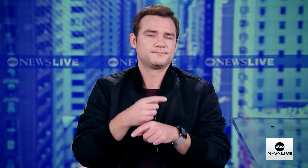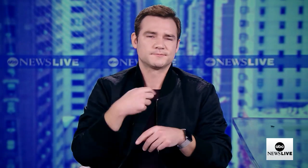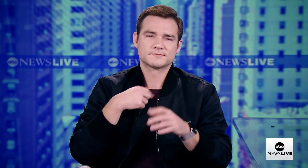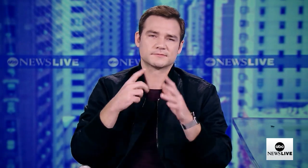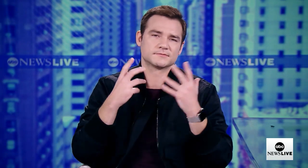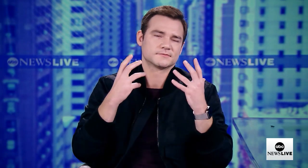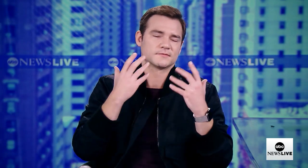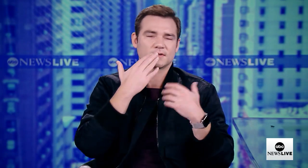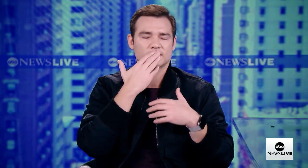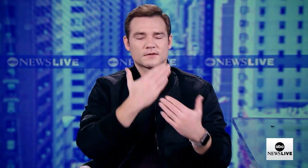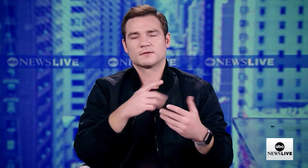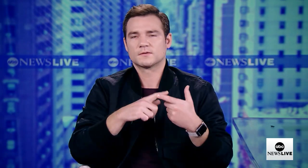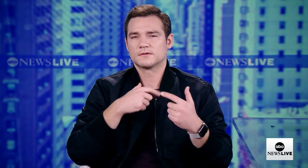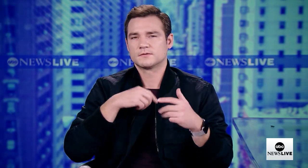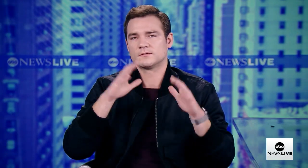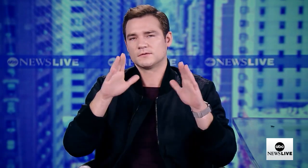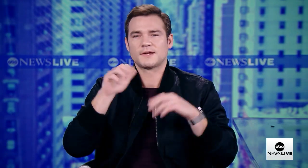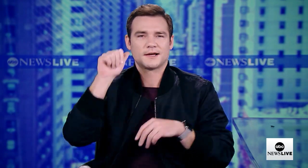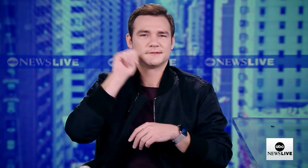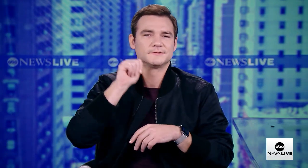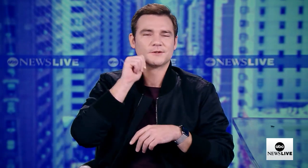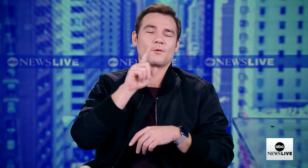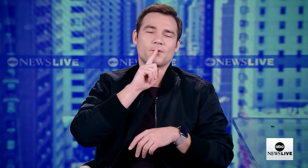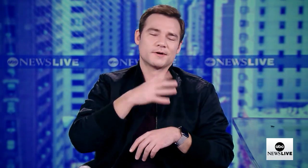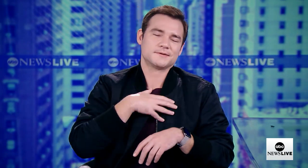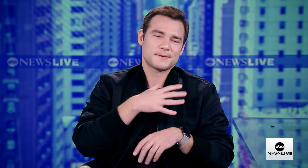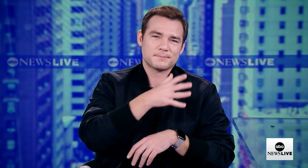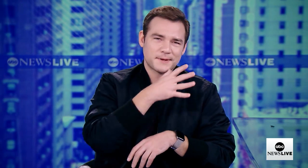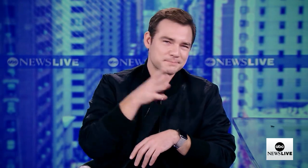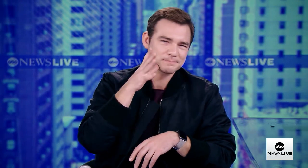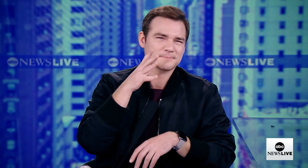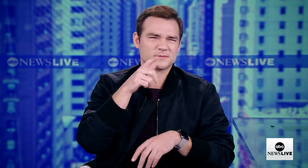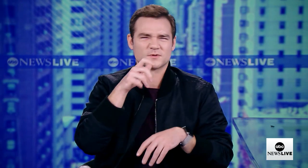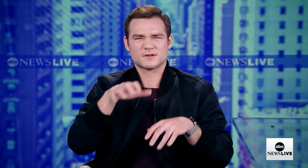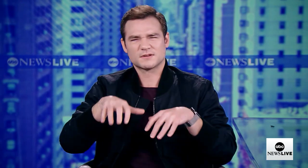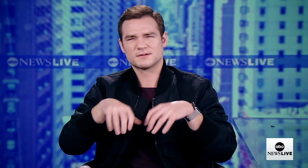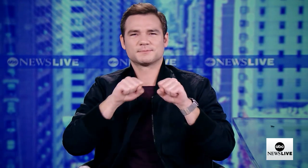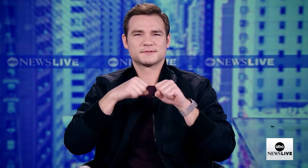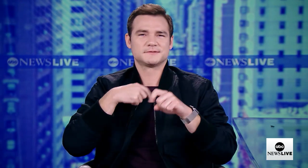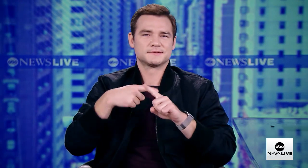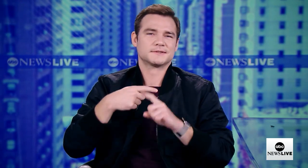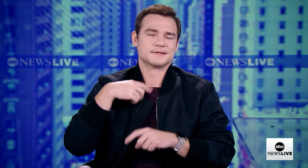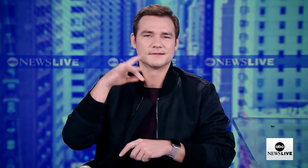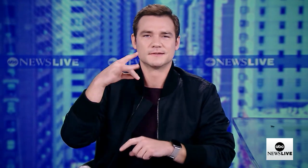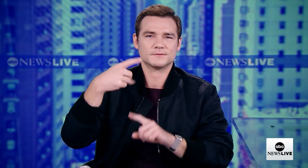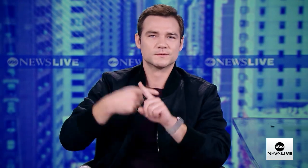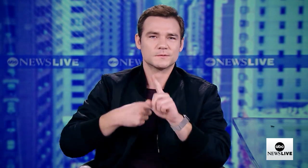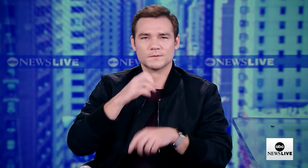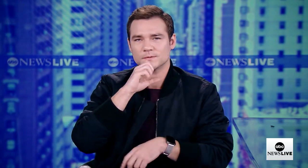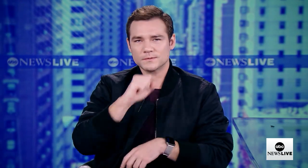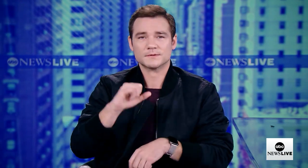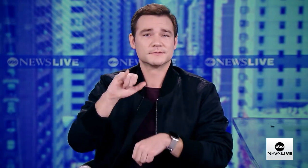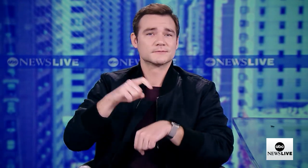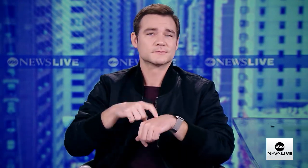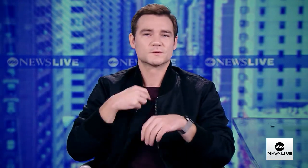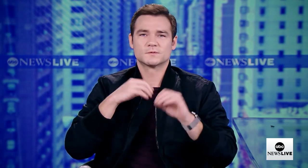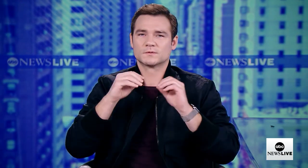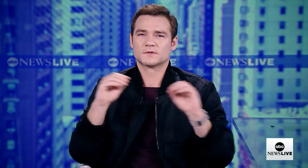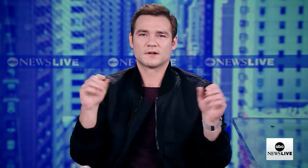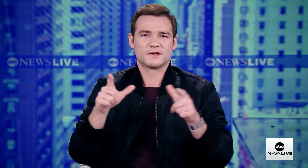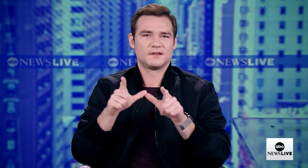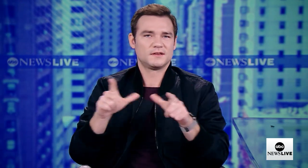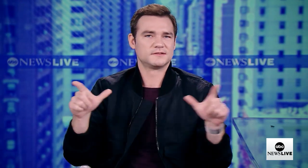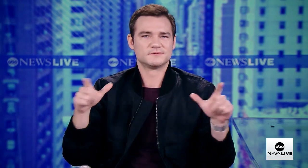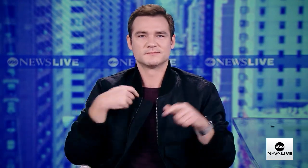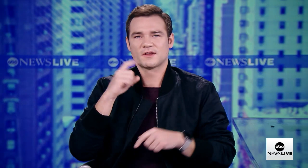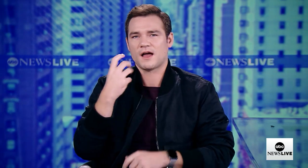Yeah, you're absolutely right. First of all, I'm so thankful to my wonderful aunt, who's really my mom. So my mother's adopted me when I